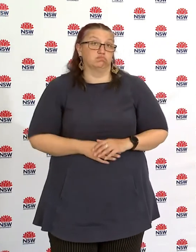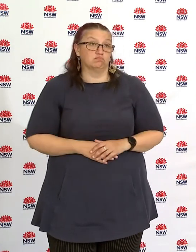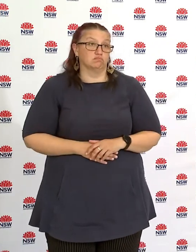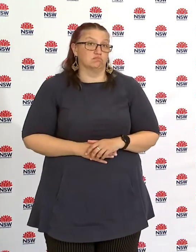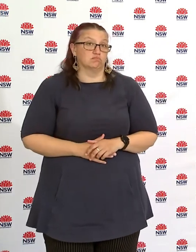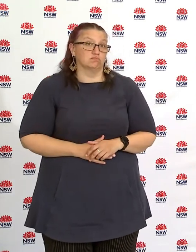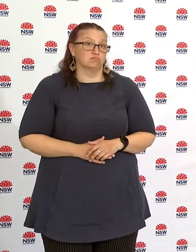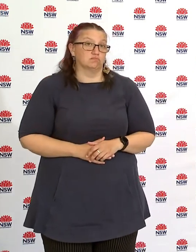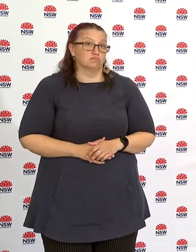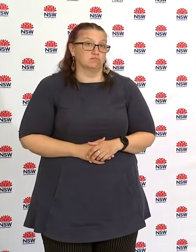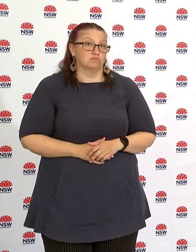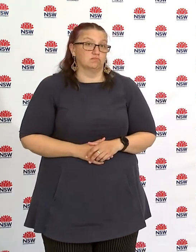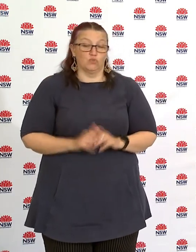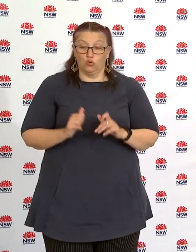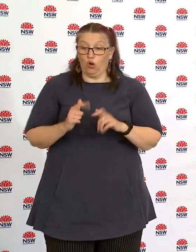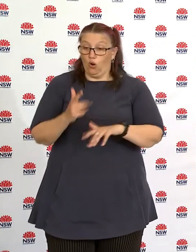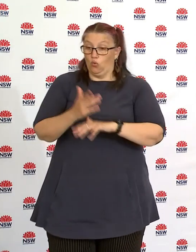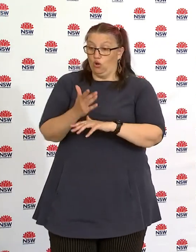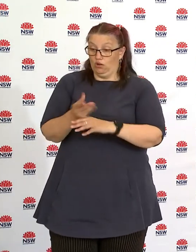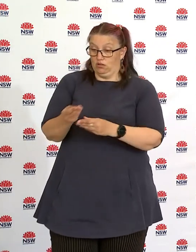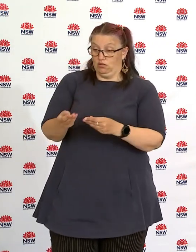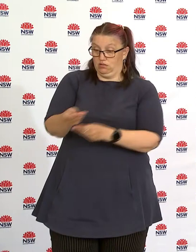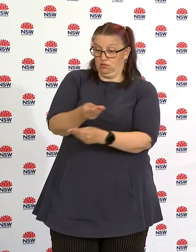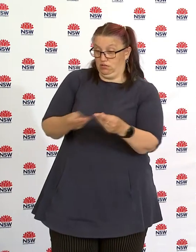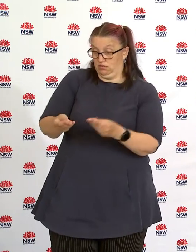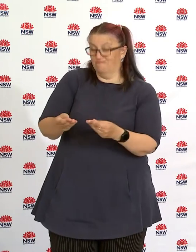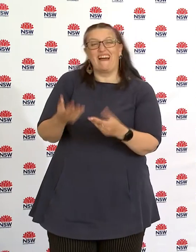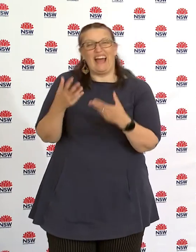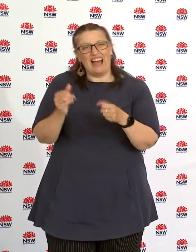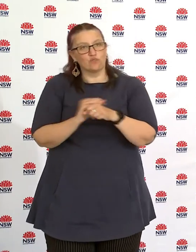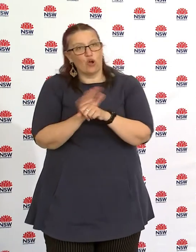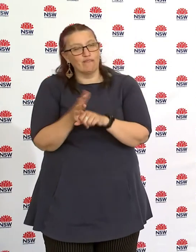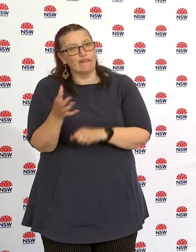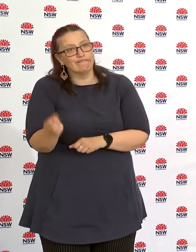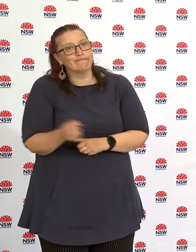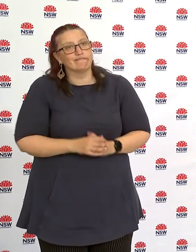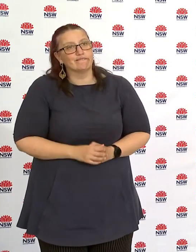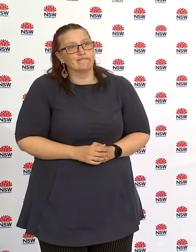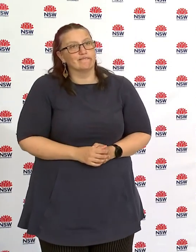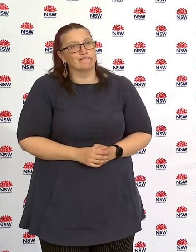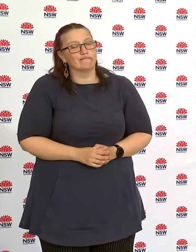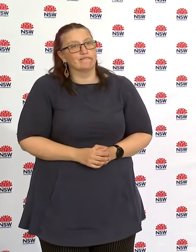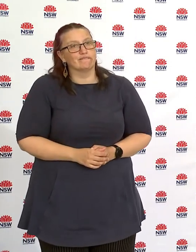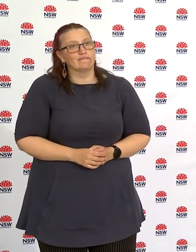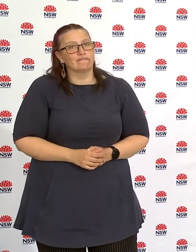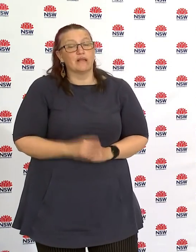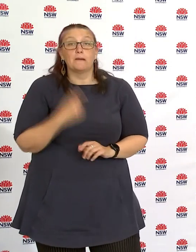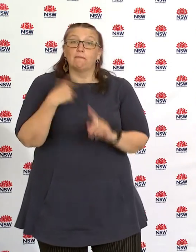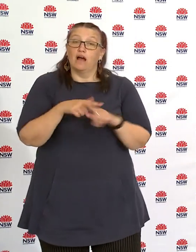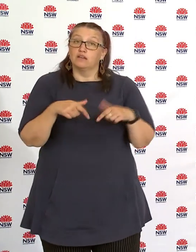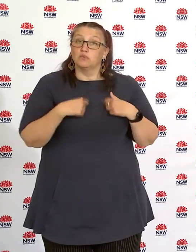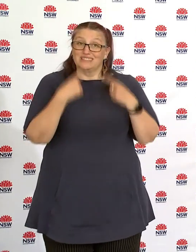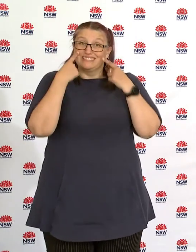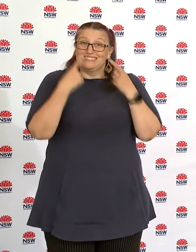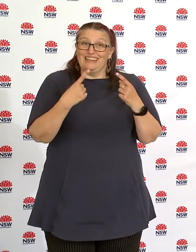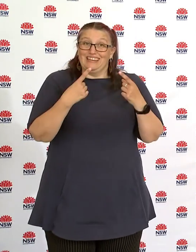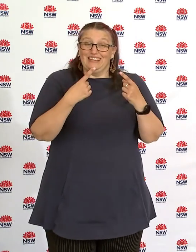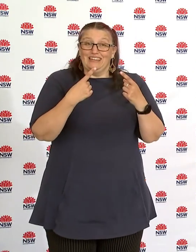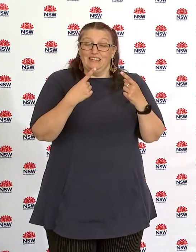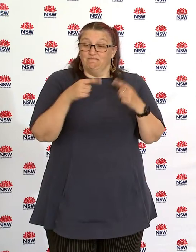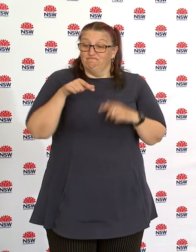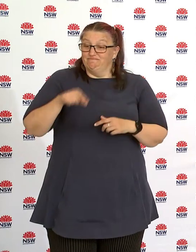community, of and we've seen them in these